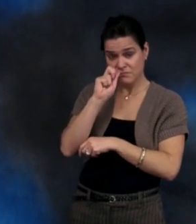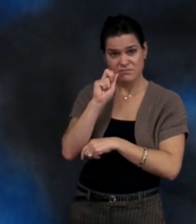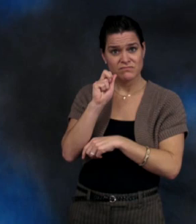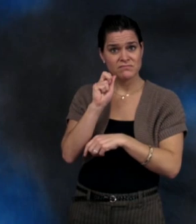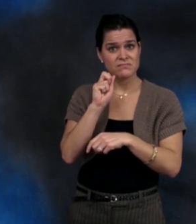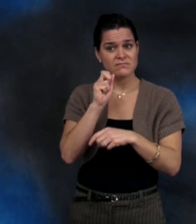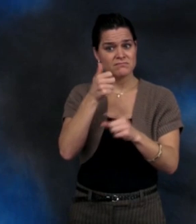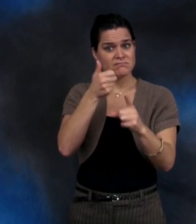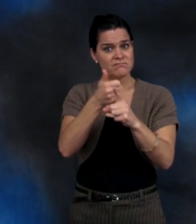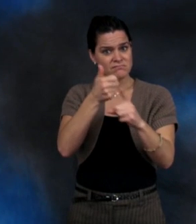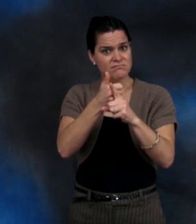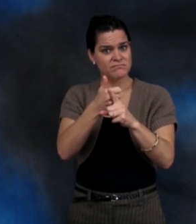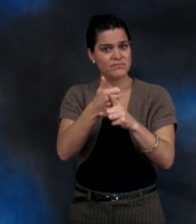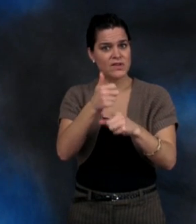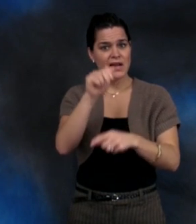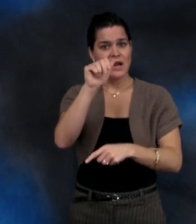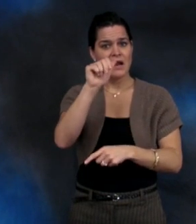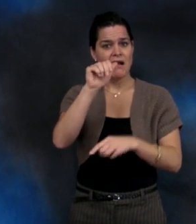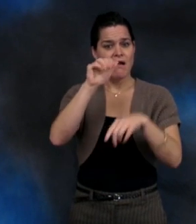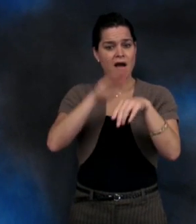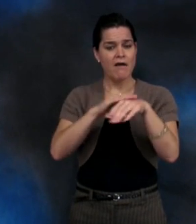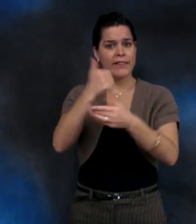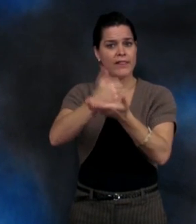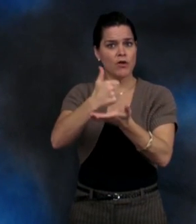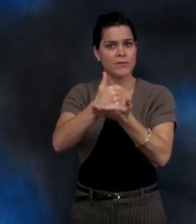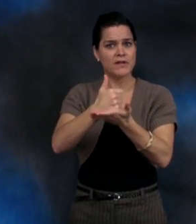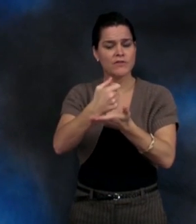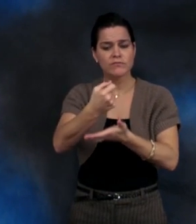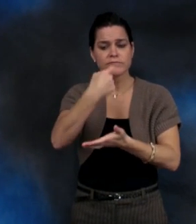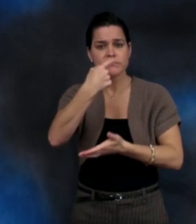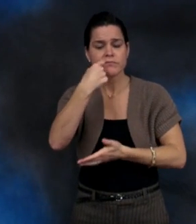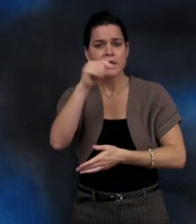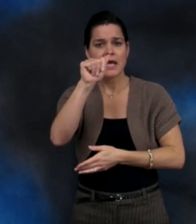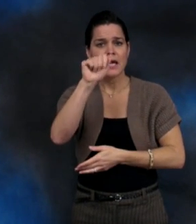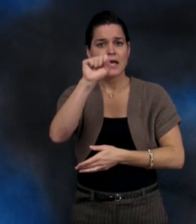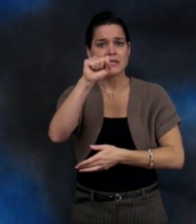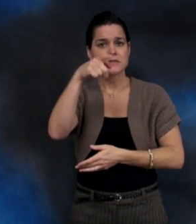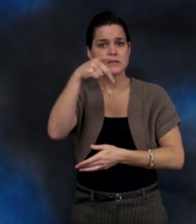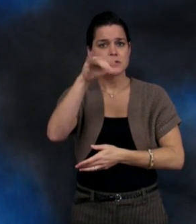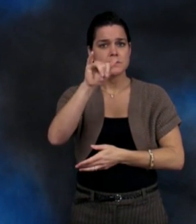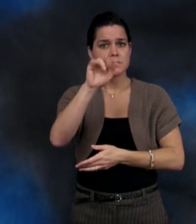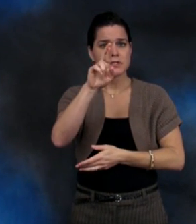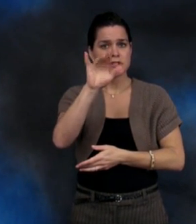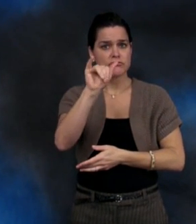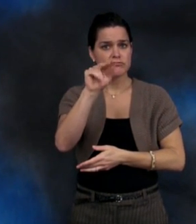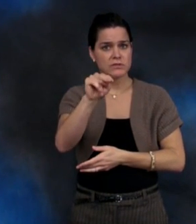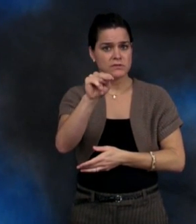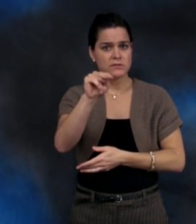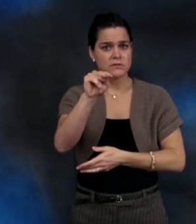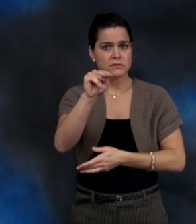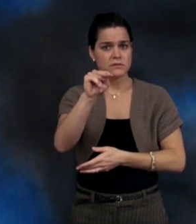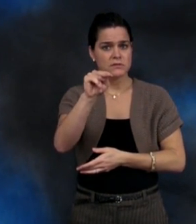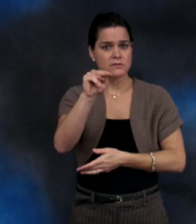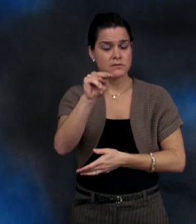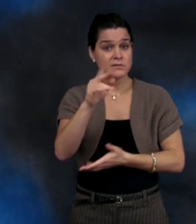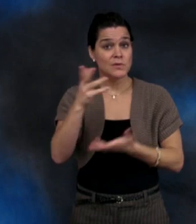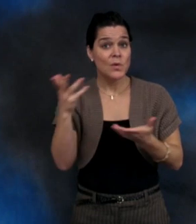9. Is the child or teen to be vaccinated receiving aspirin therapy